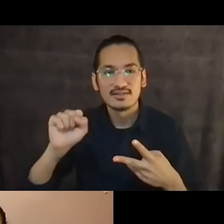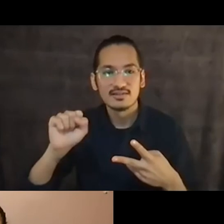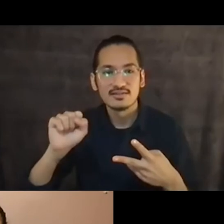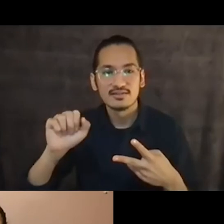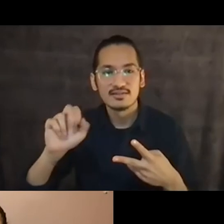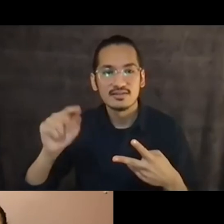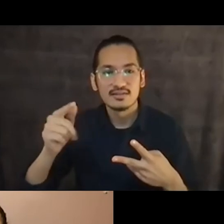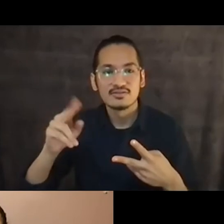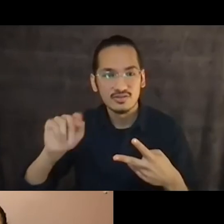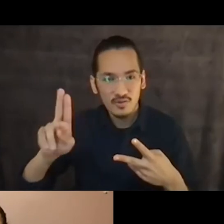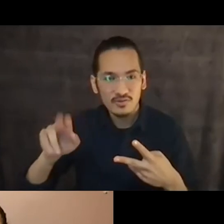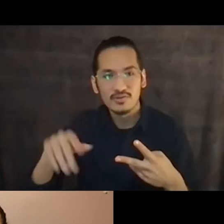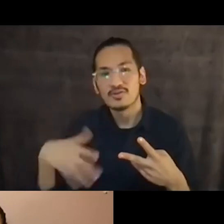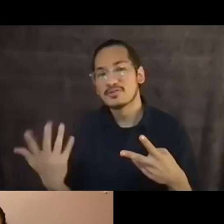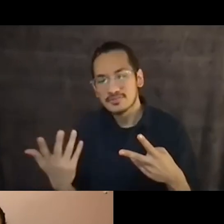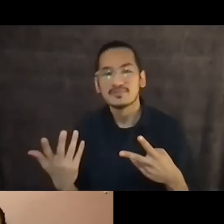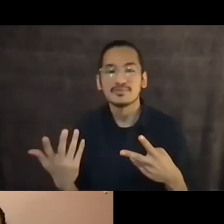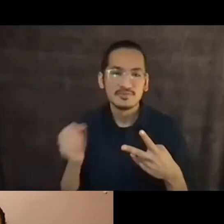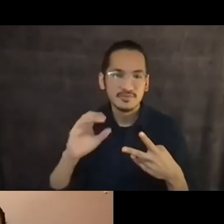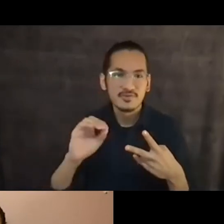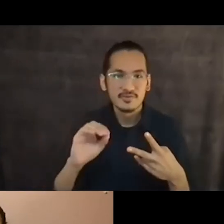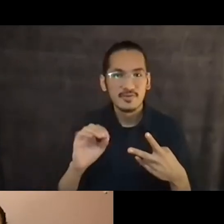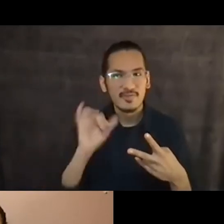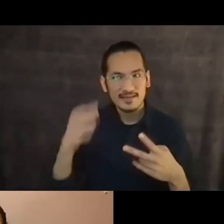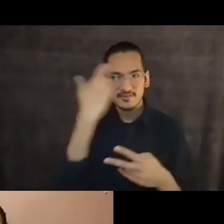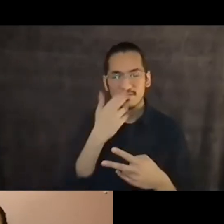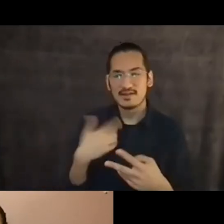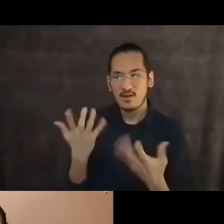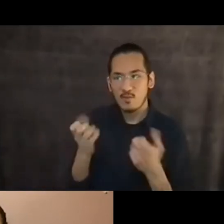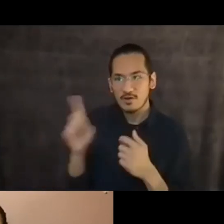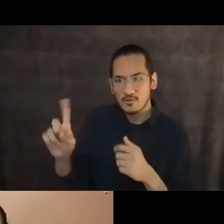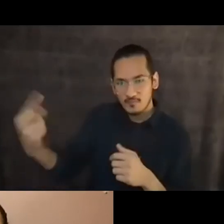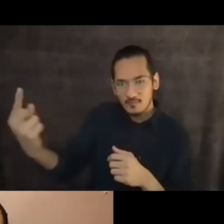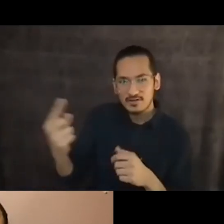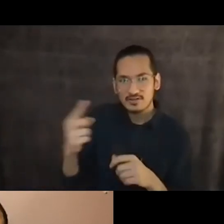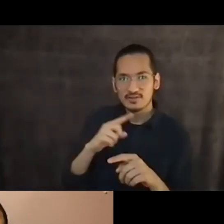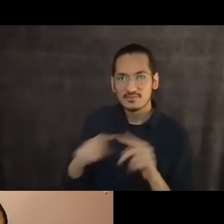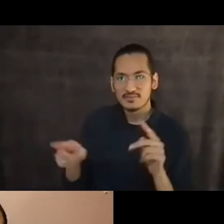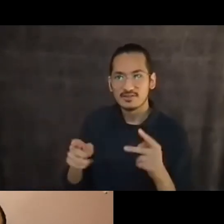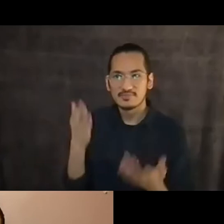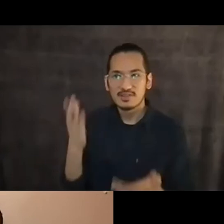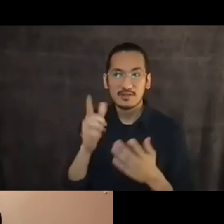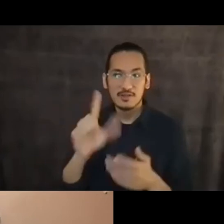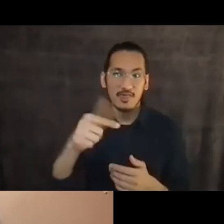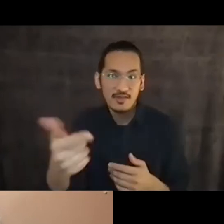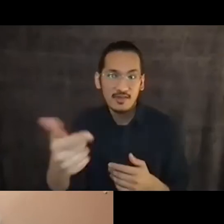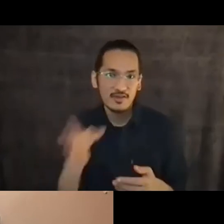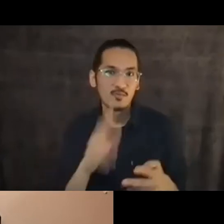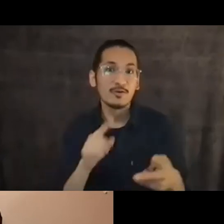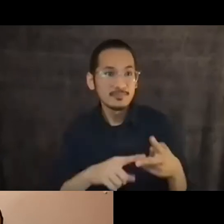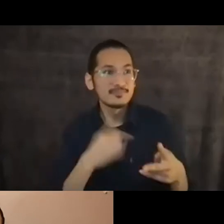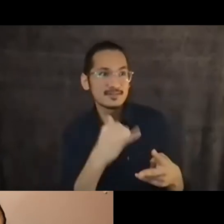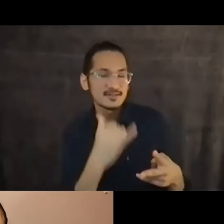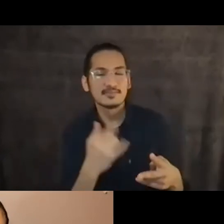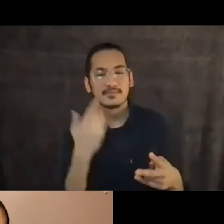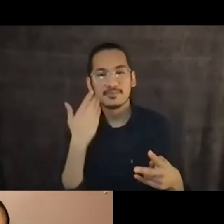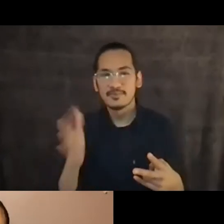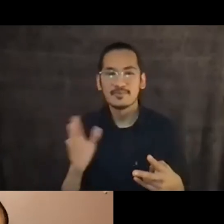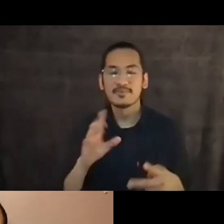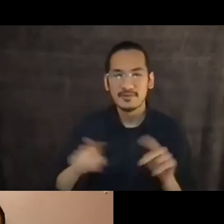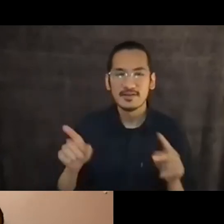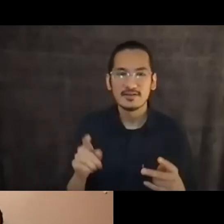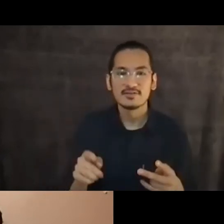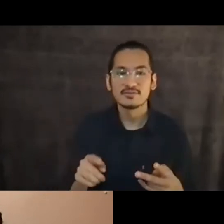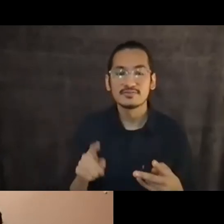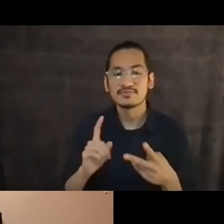why i asked you if you want to go first because i knew you so you can say why you want to say her later too um i'm thinking a lot about auntie terry these